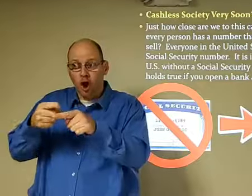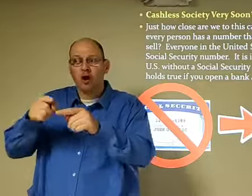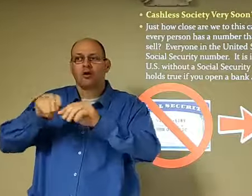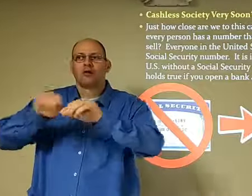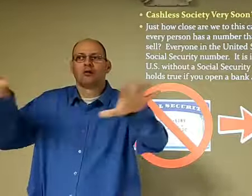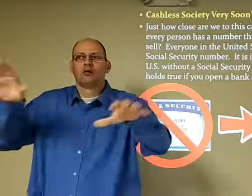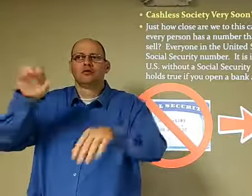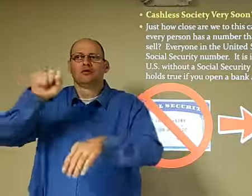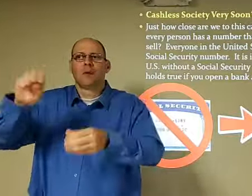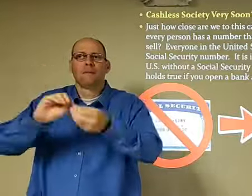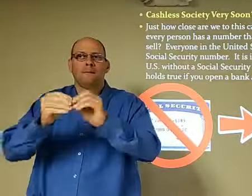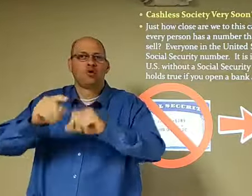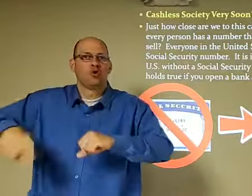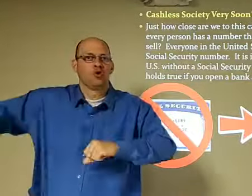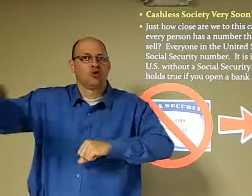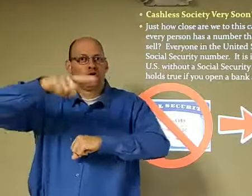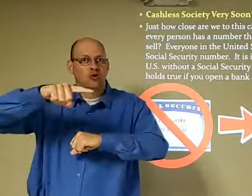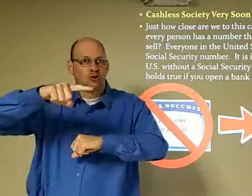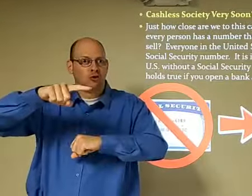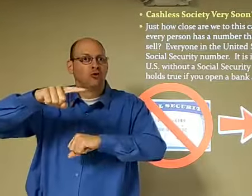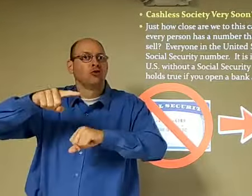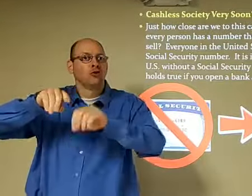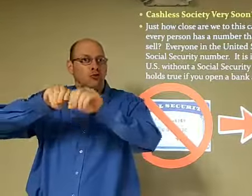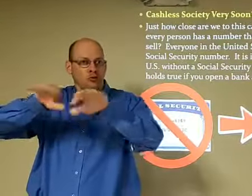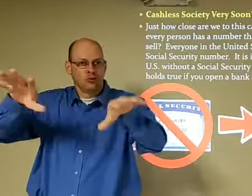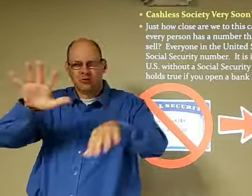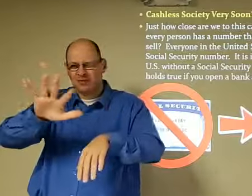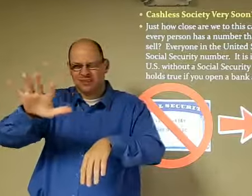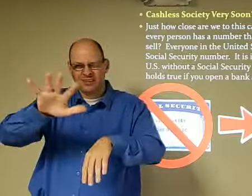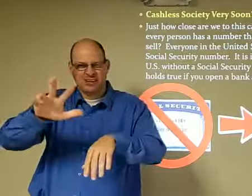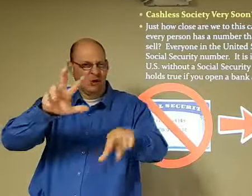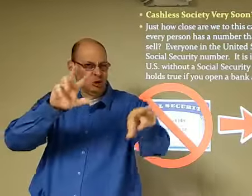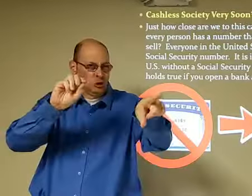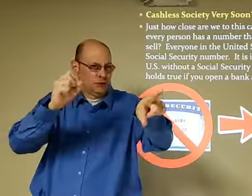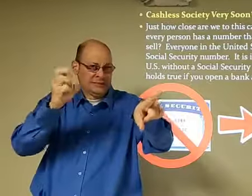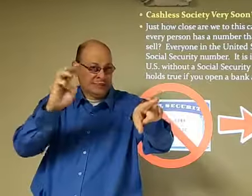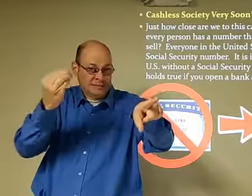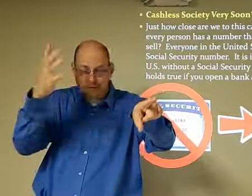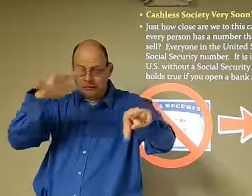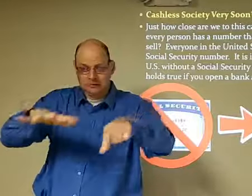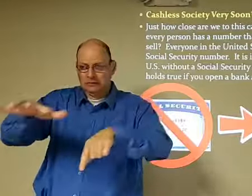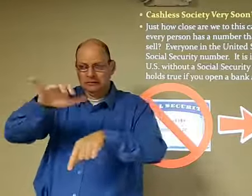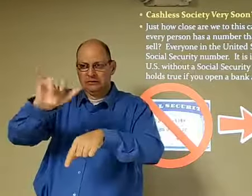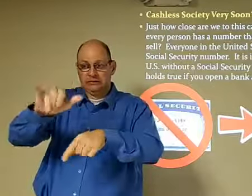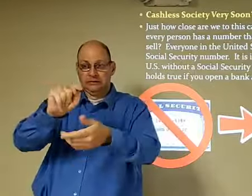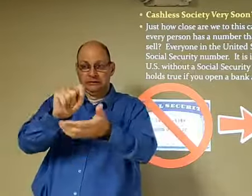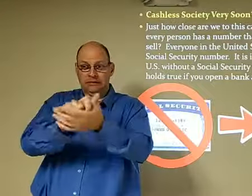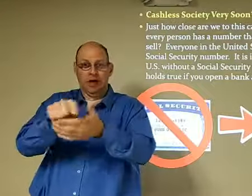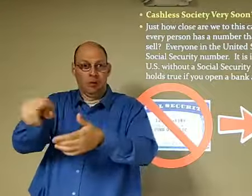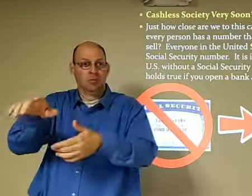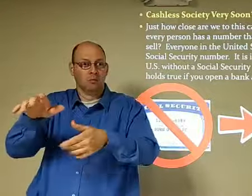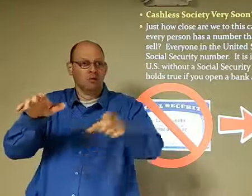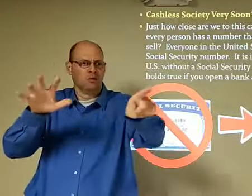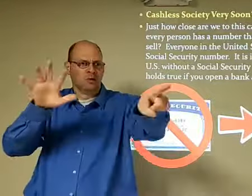started the social security number and, um... Oh, boy, I took the...